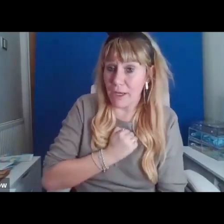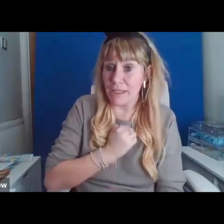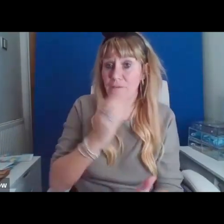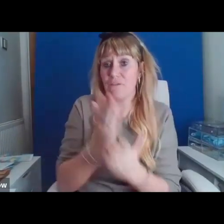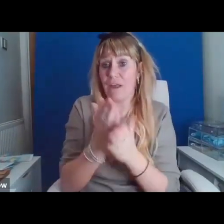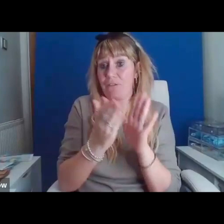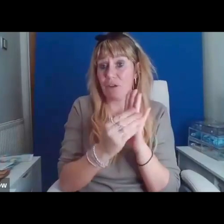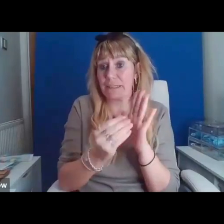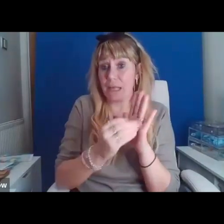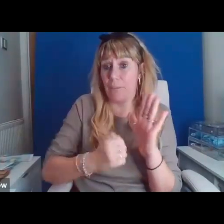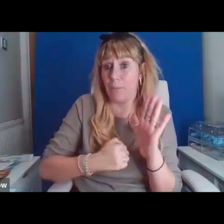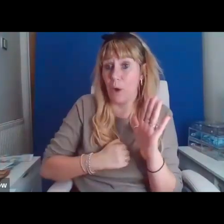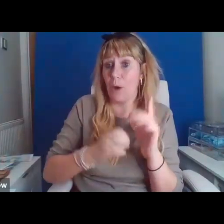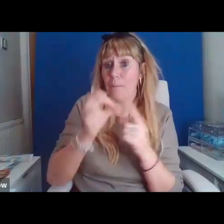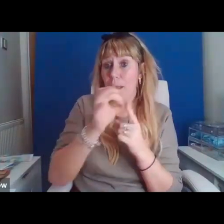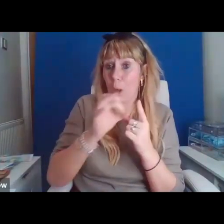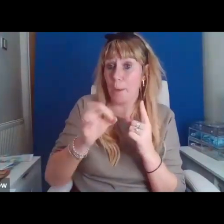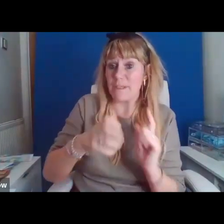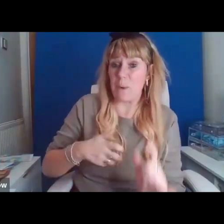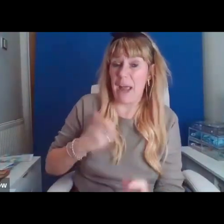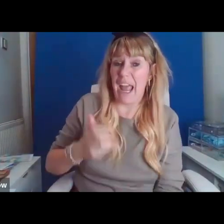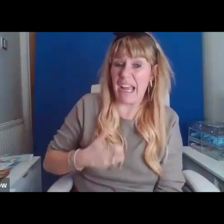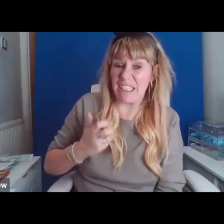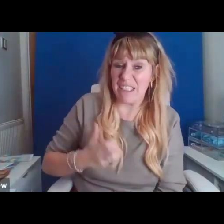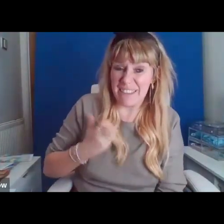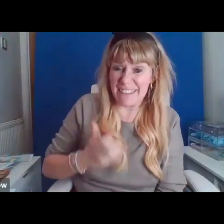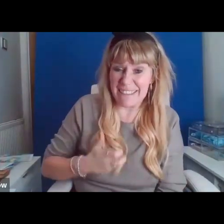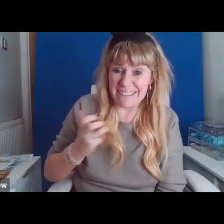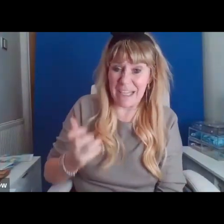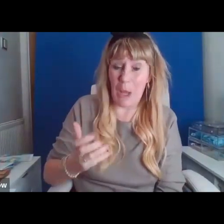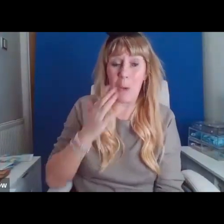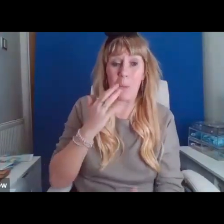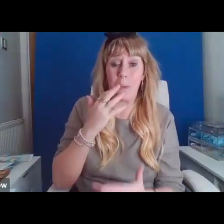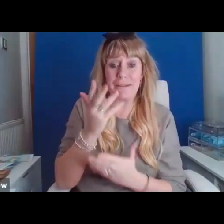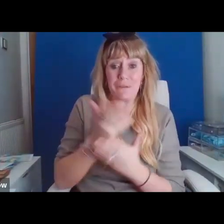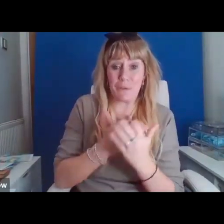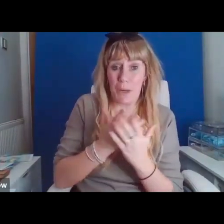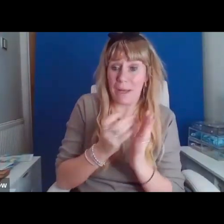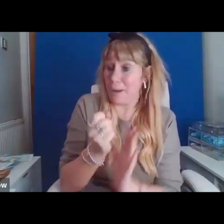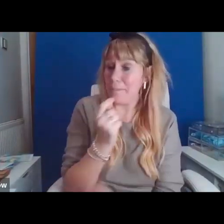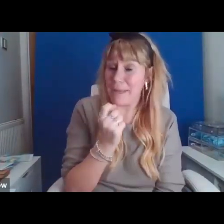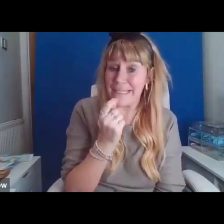all three of my poems are quite angry when talking about medicine.